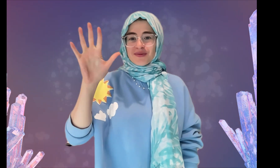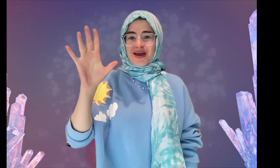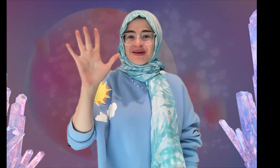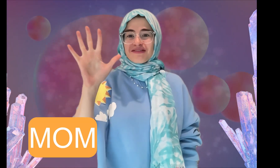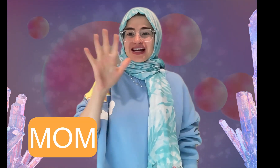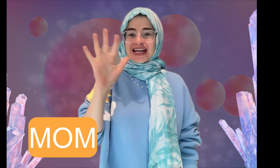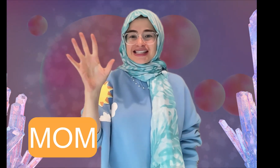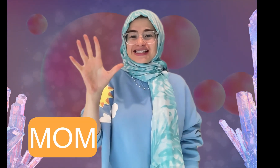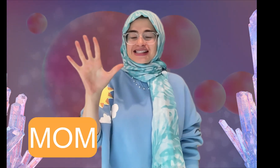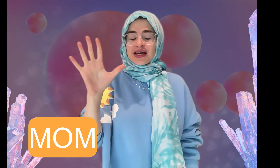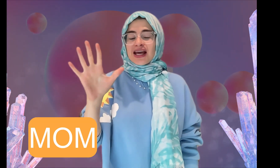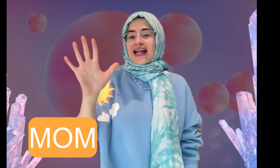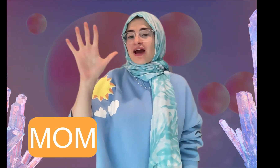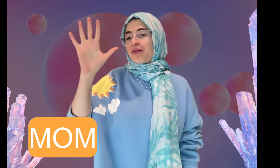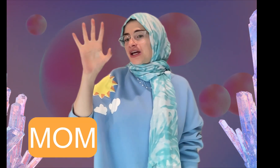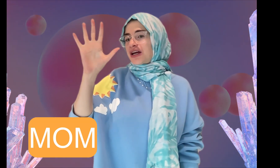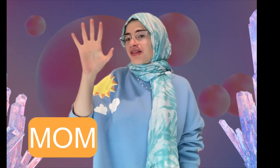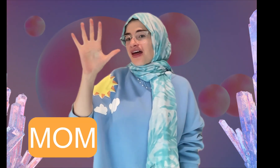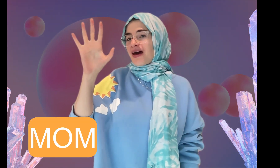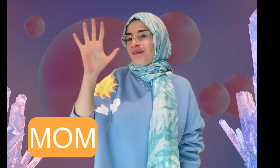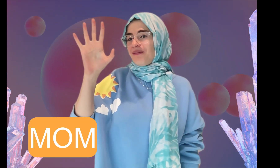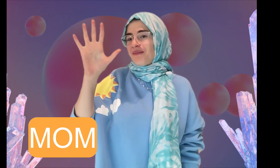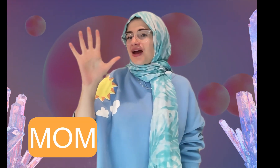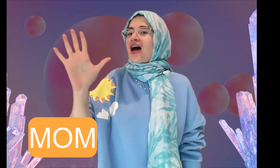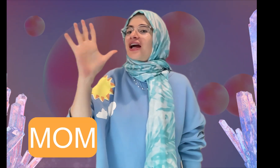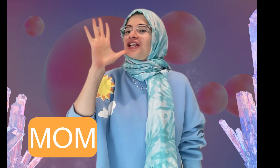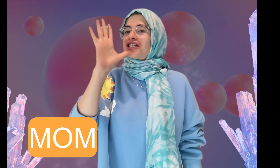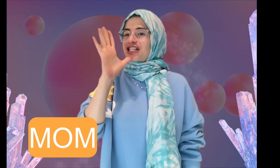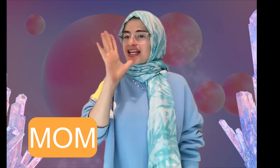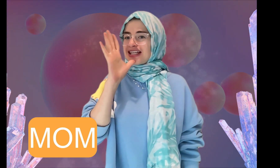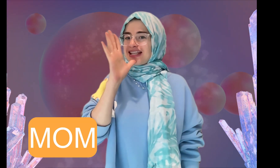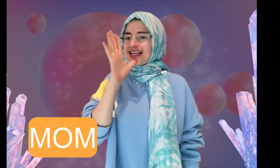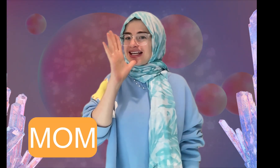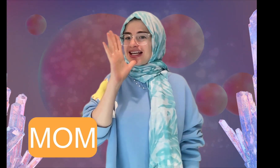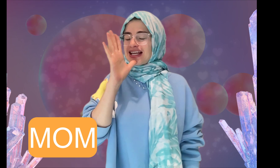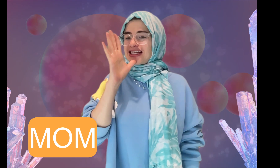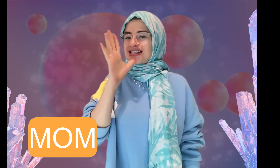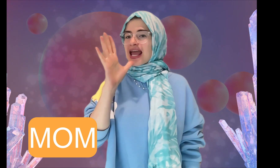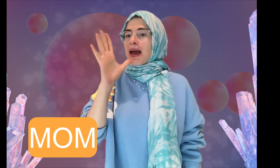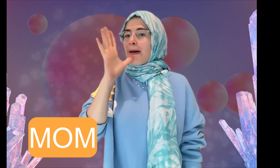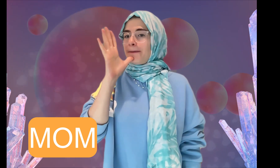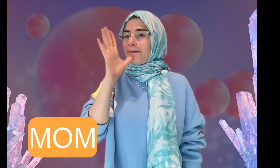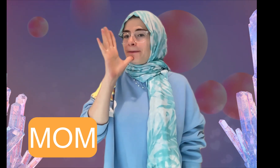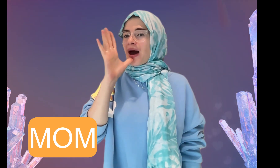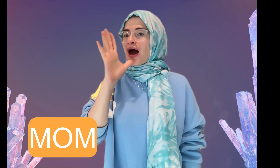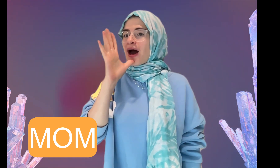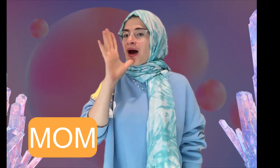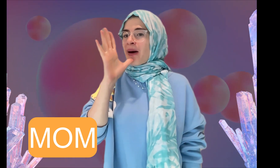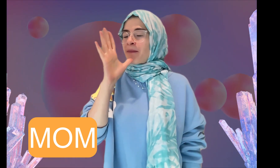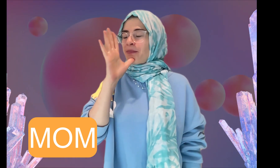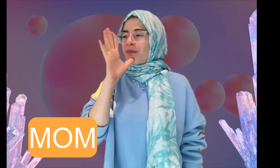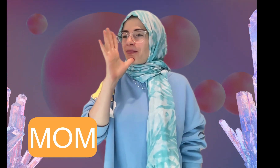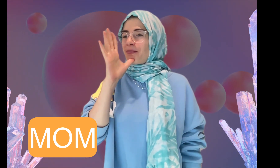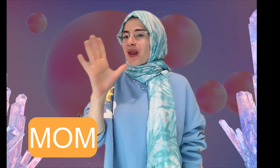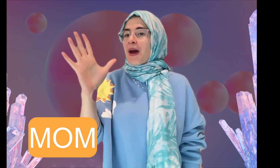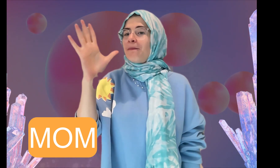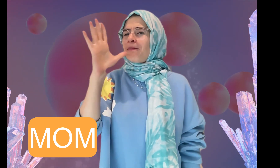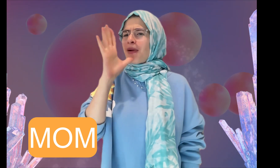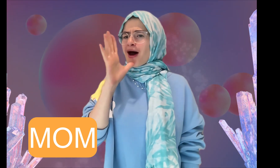baby fingers. Now put your thumb on your chin and say mom, mom,